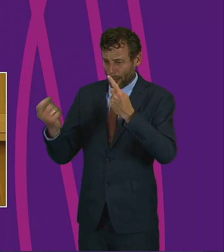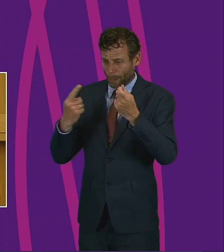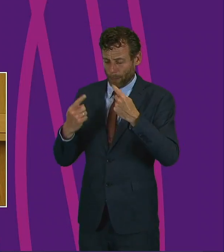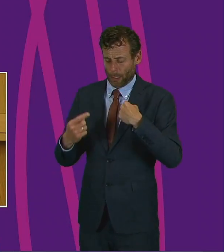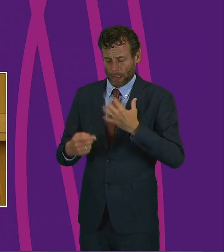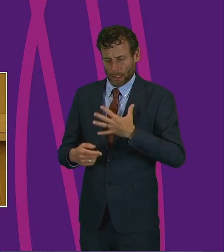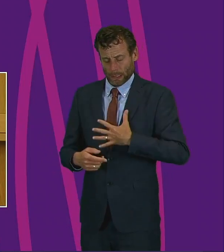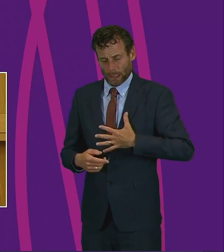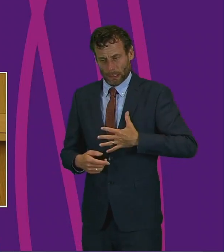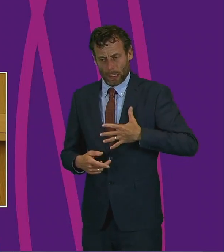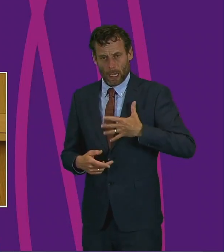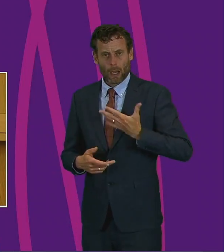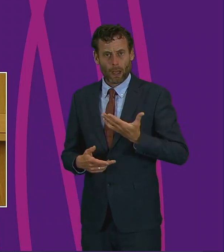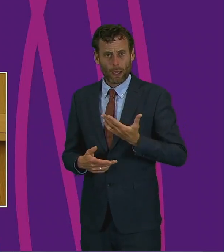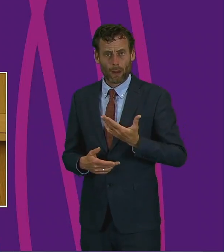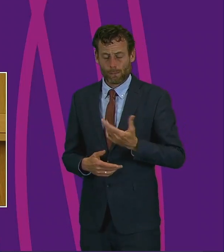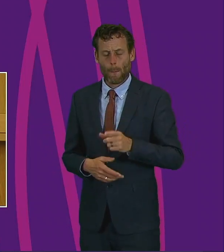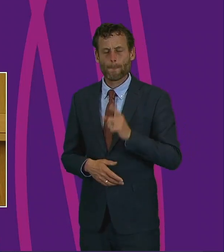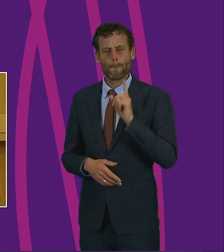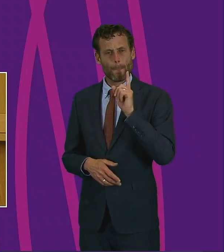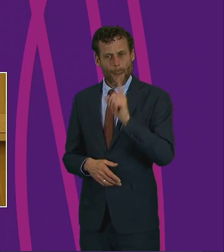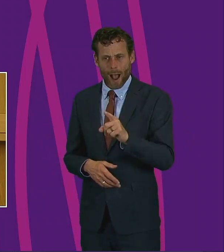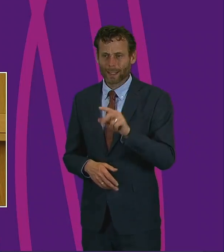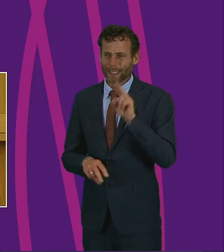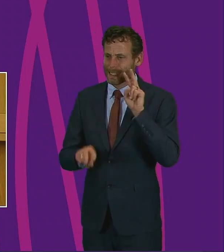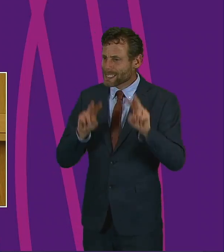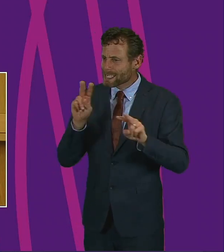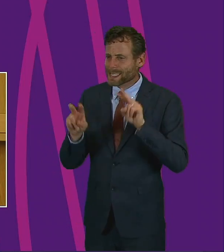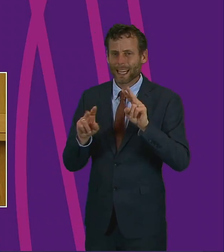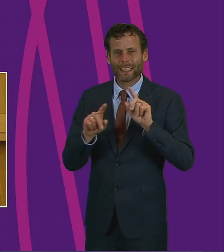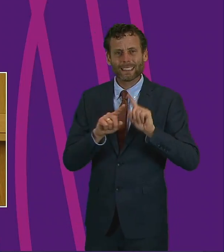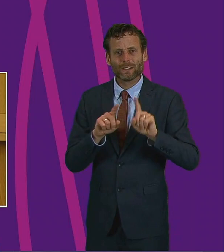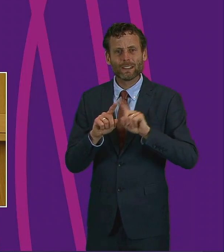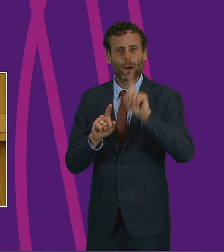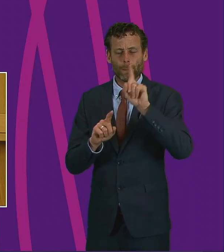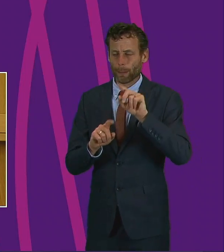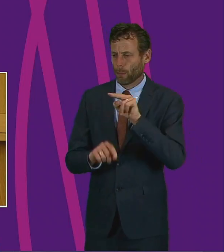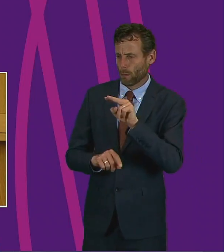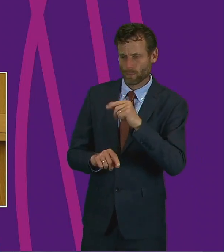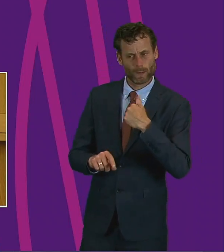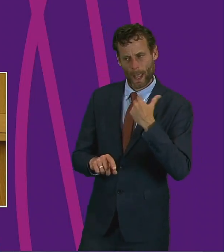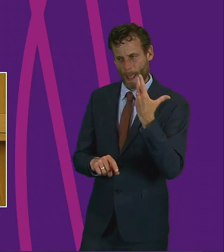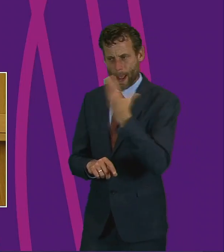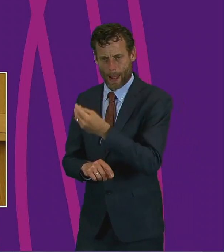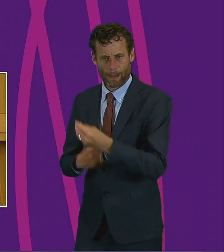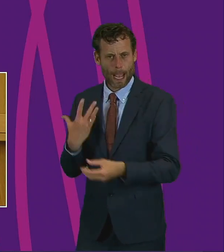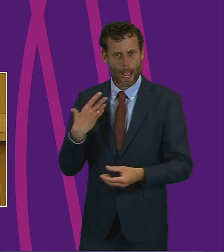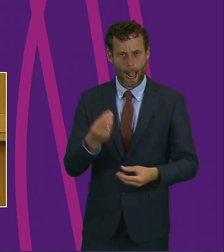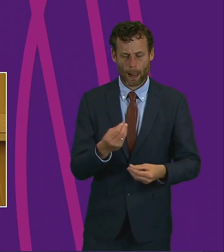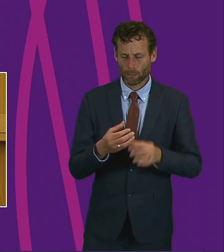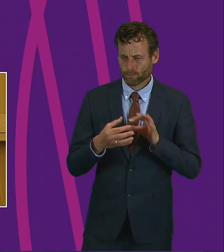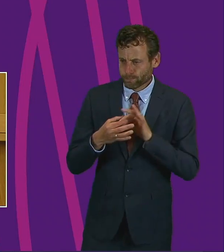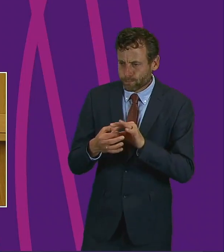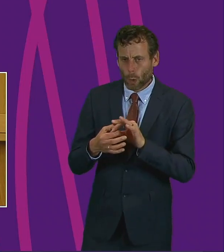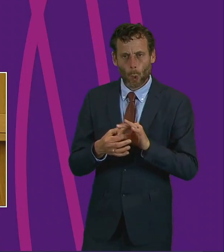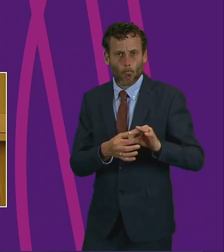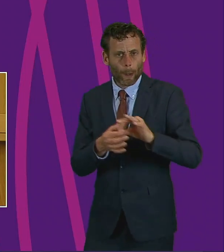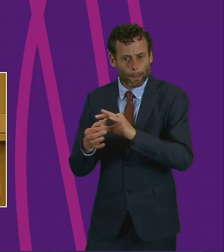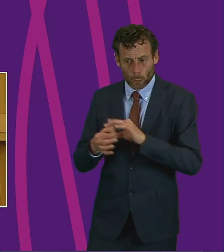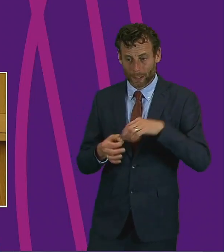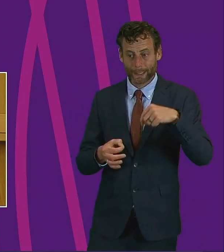seemingly tiny acts of human kindness like this, which have defined the community response to this awful time for me.